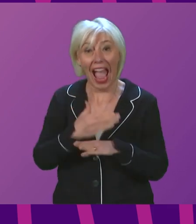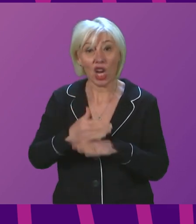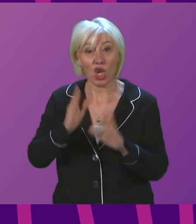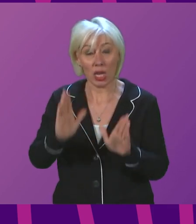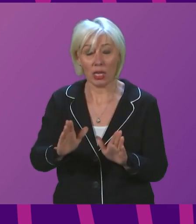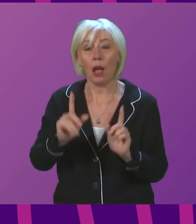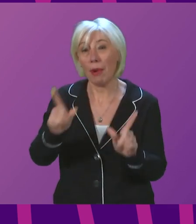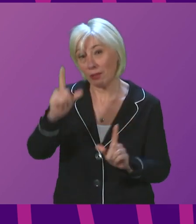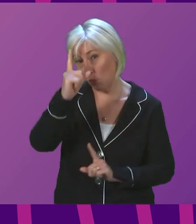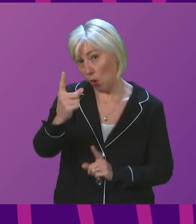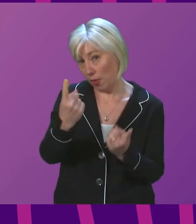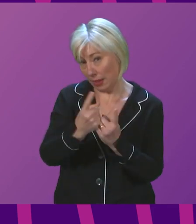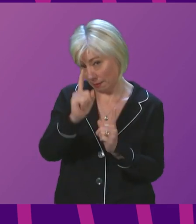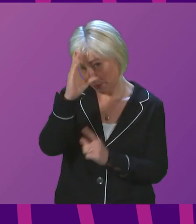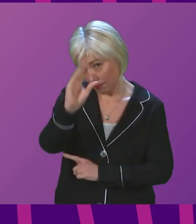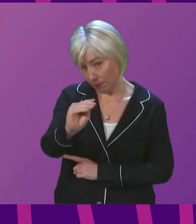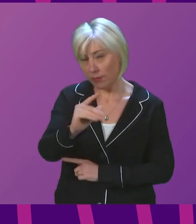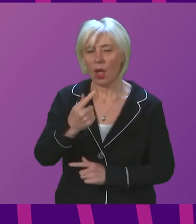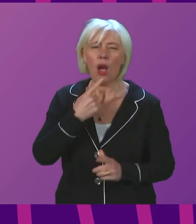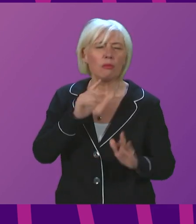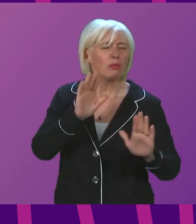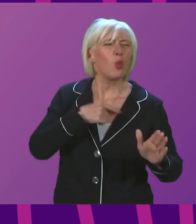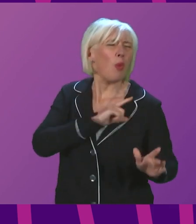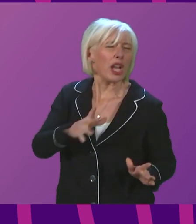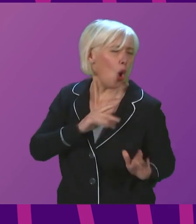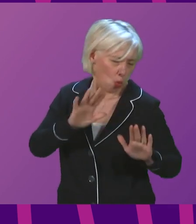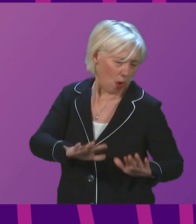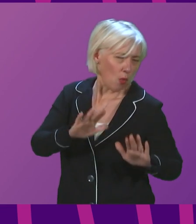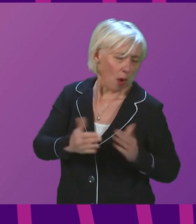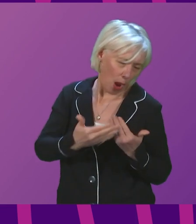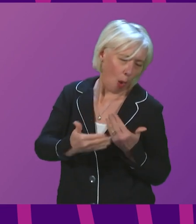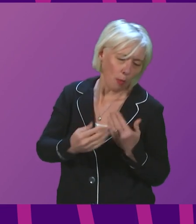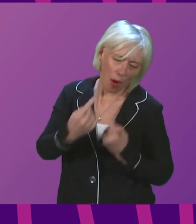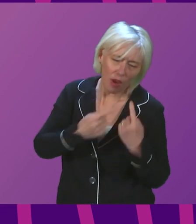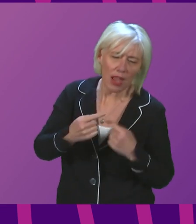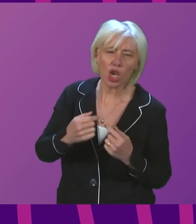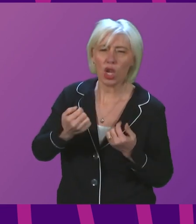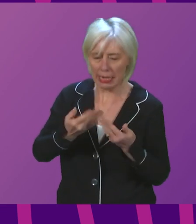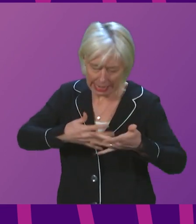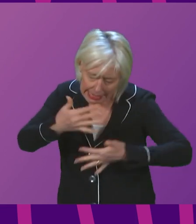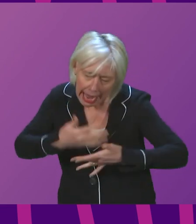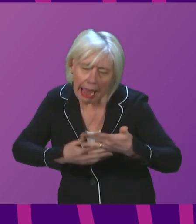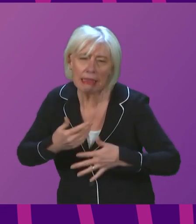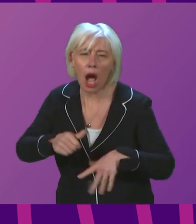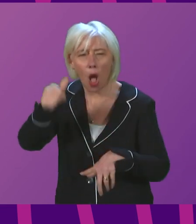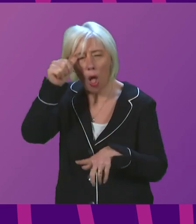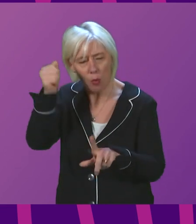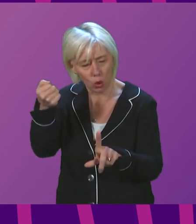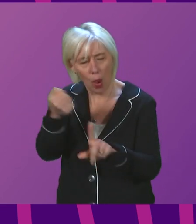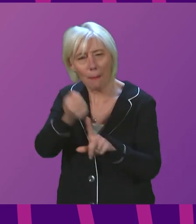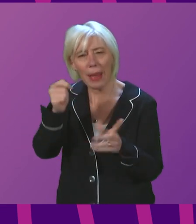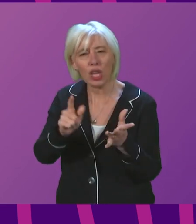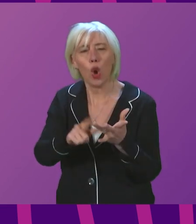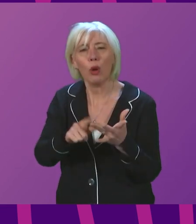point. Some ask why we can't wait until we have a more data and know exactly the impact Omicron will have on the